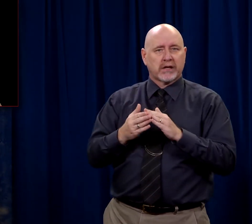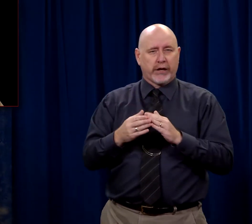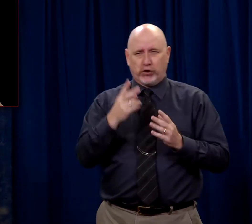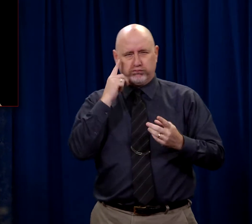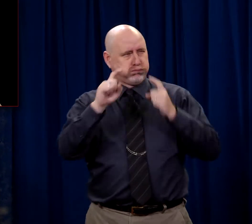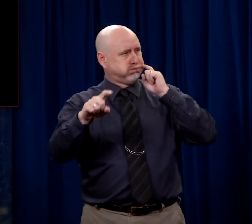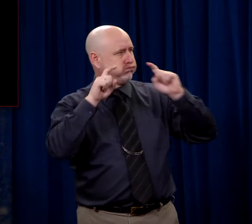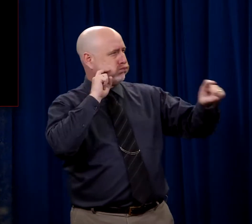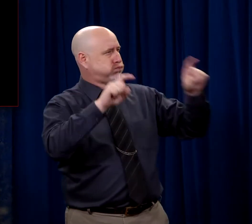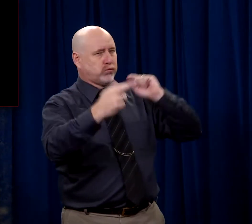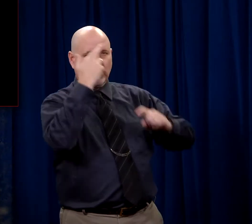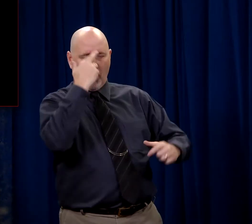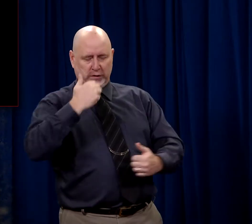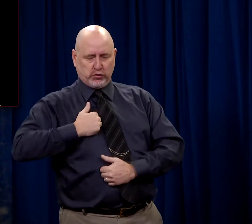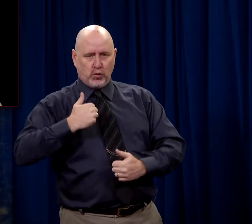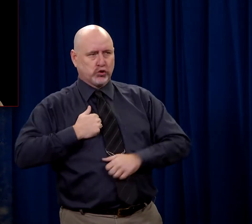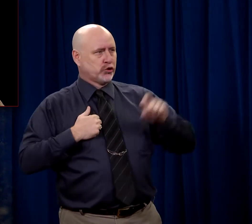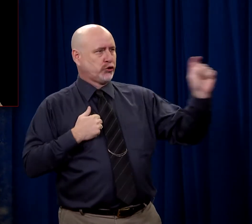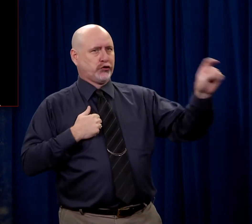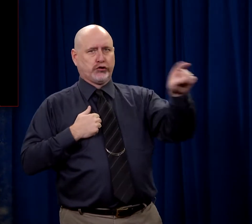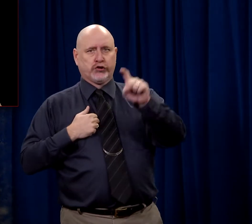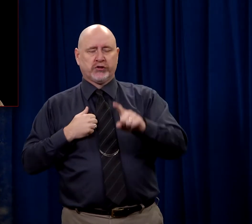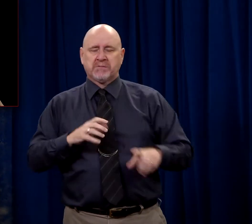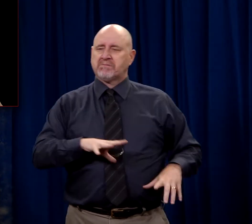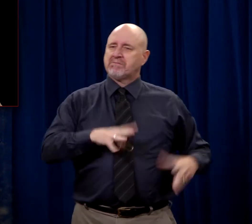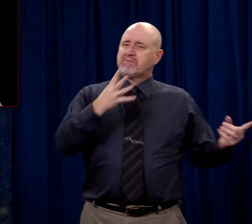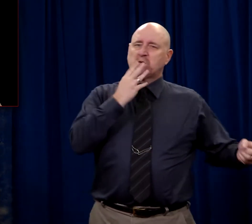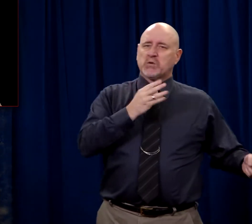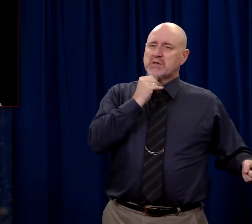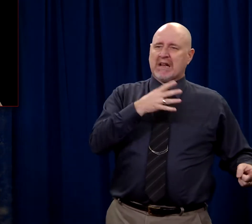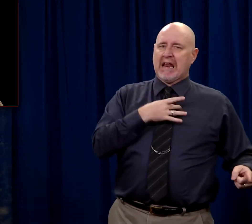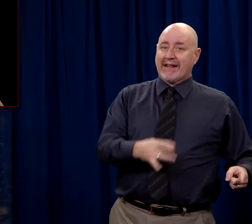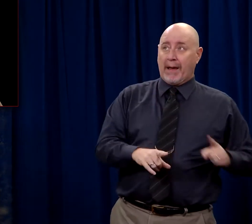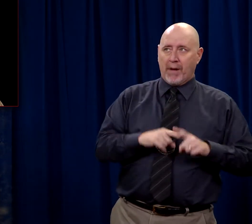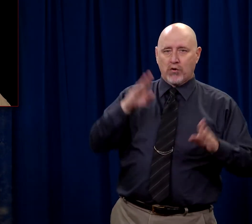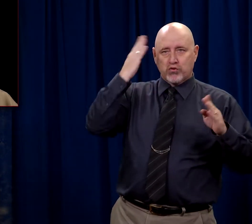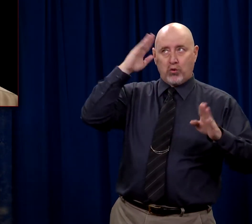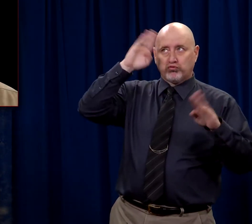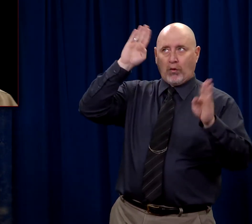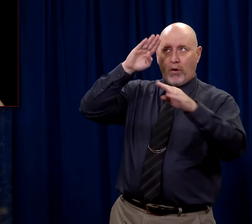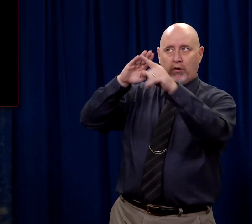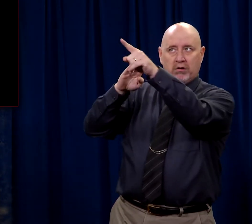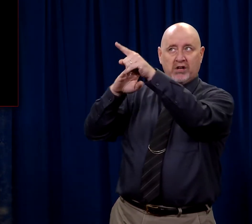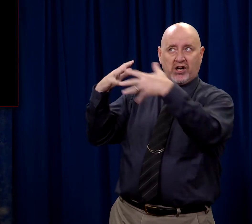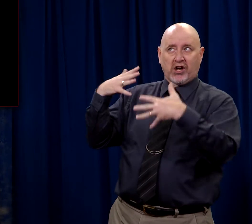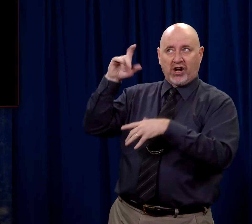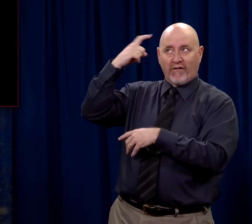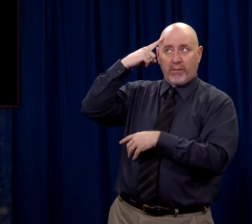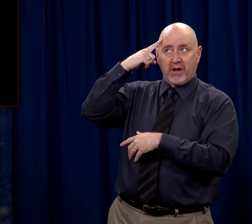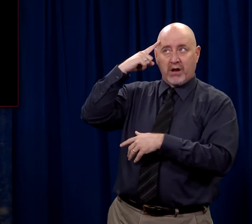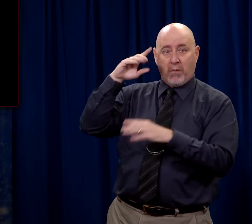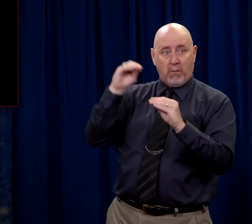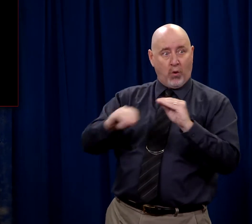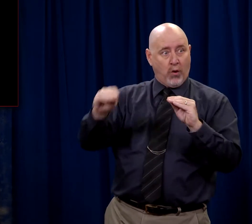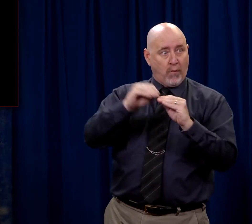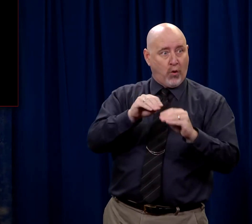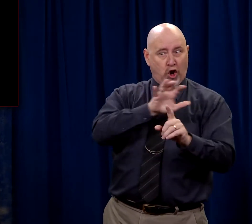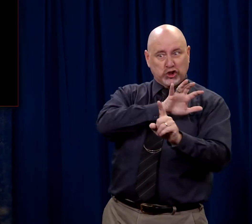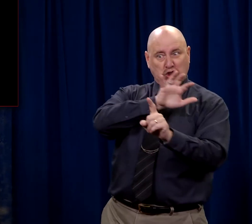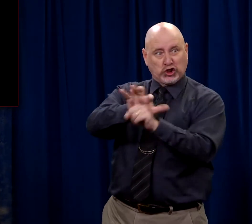look around the street corners and you see Roman soldiers around. And they don't want to shake things up. And they're afraid that if more people, more